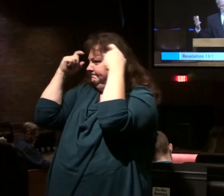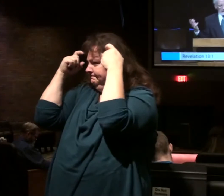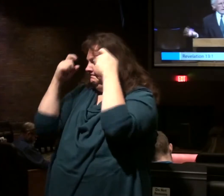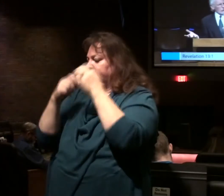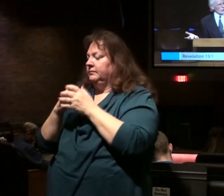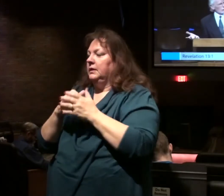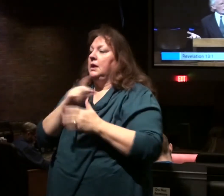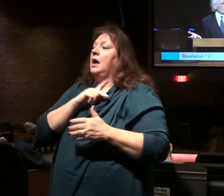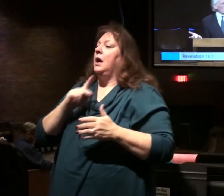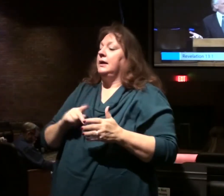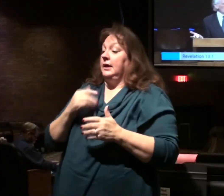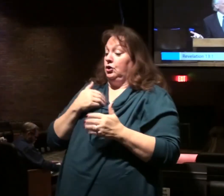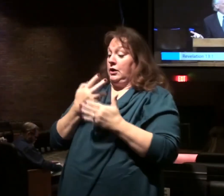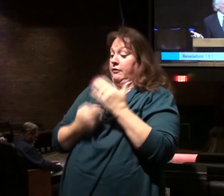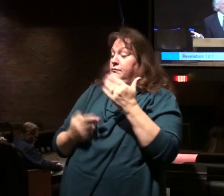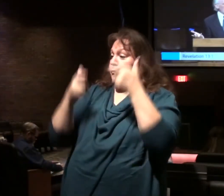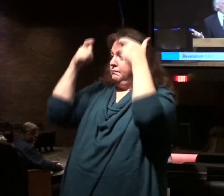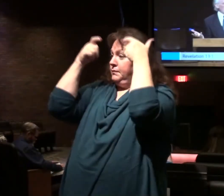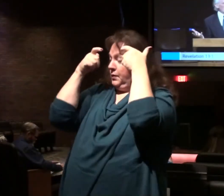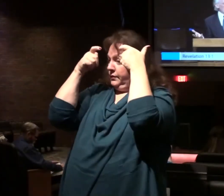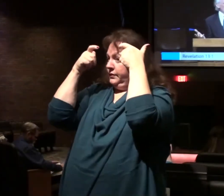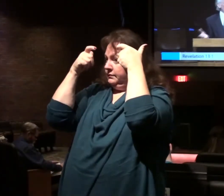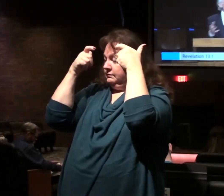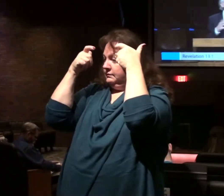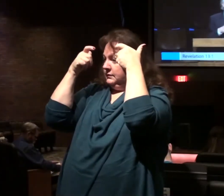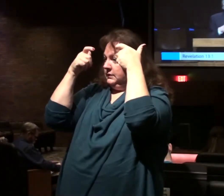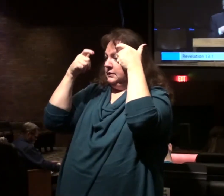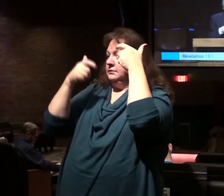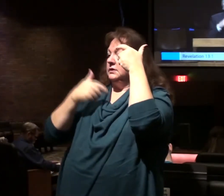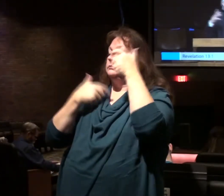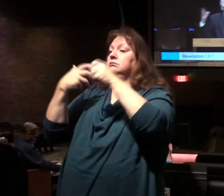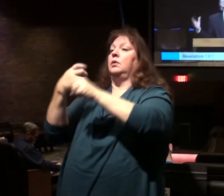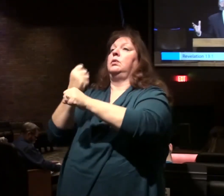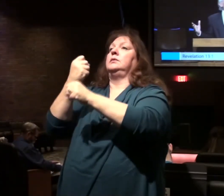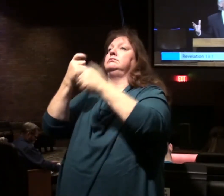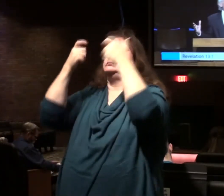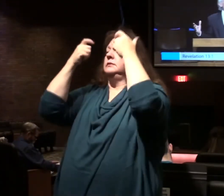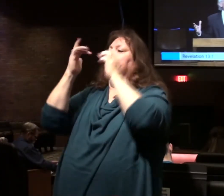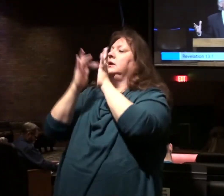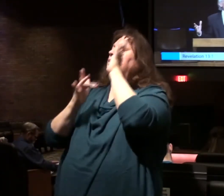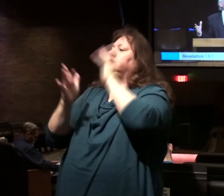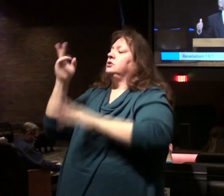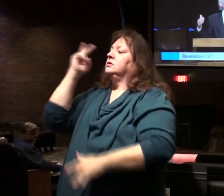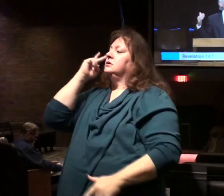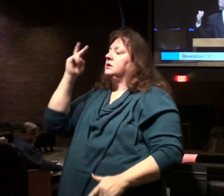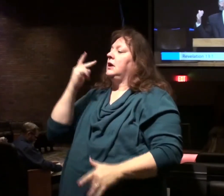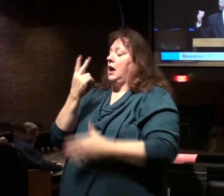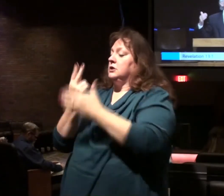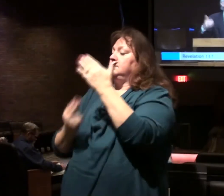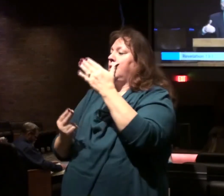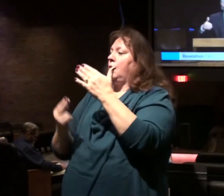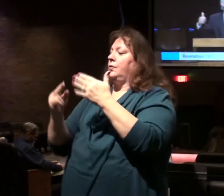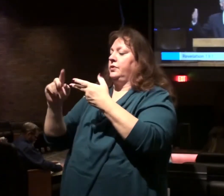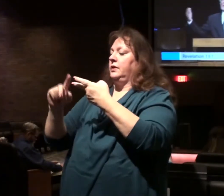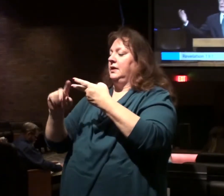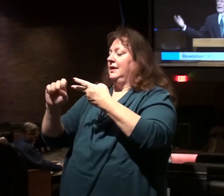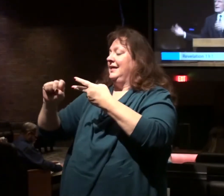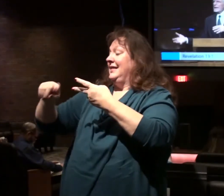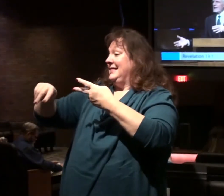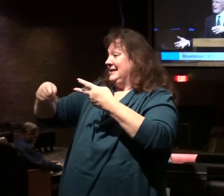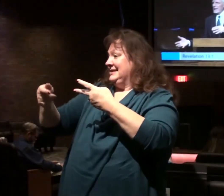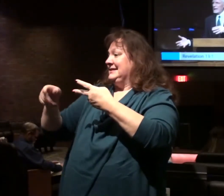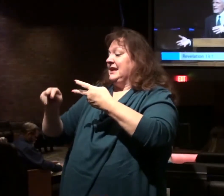A king could wear both because he might become king by his victory. Christ is seeing the scripture wearing both a stefanos